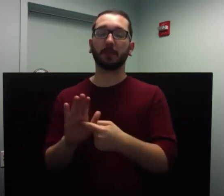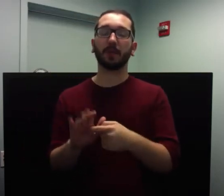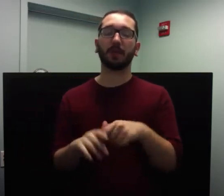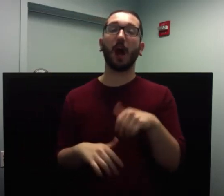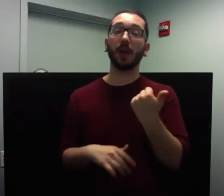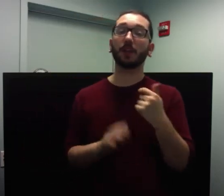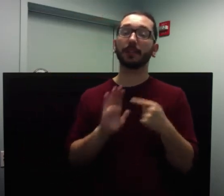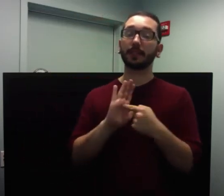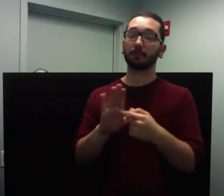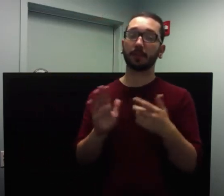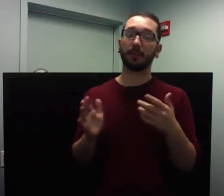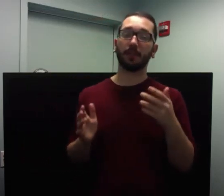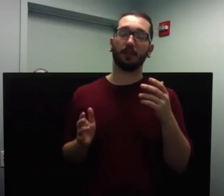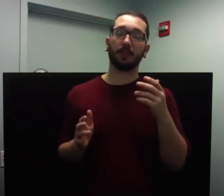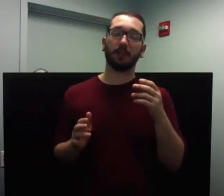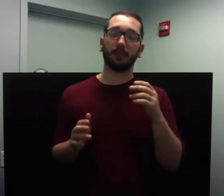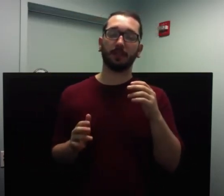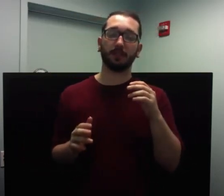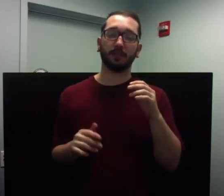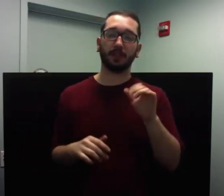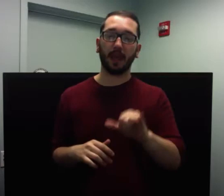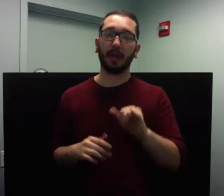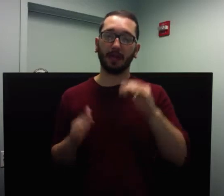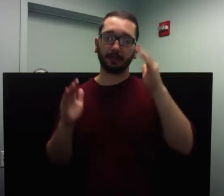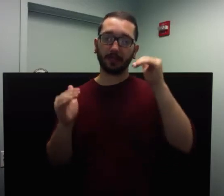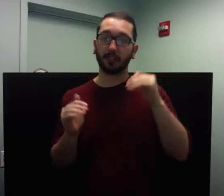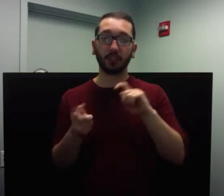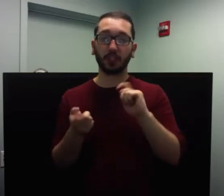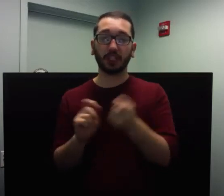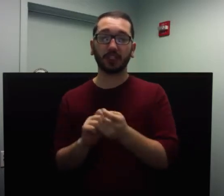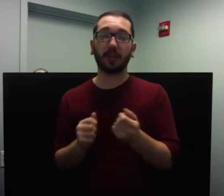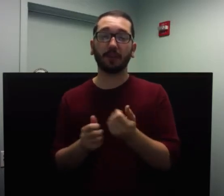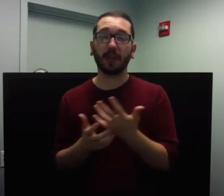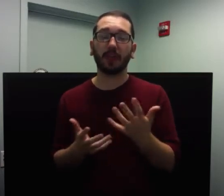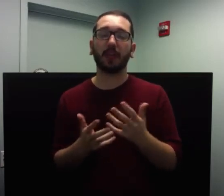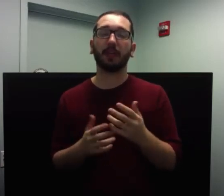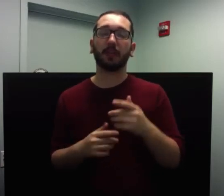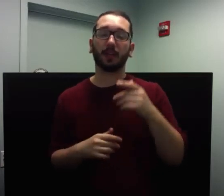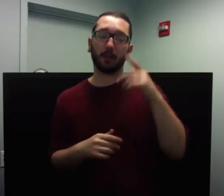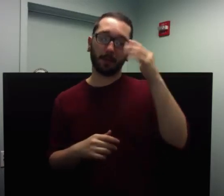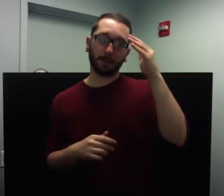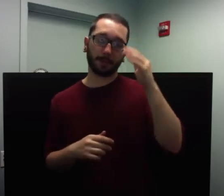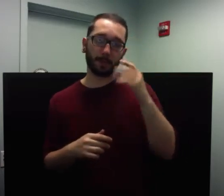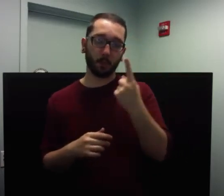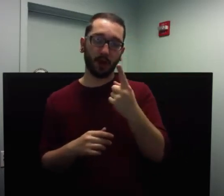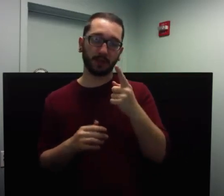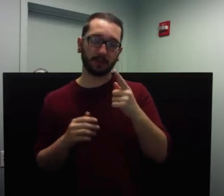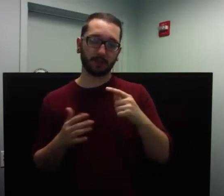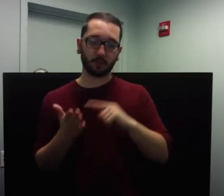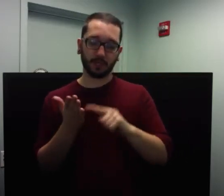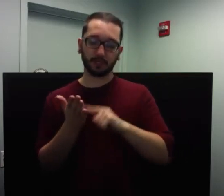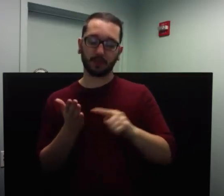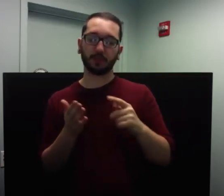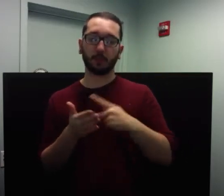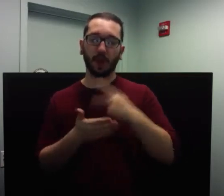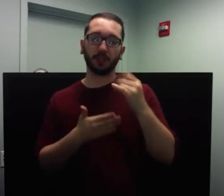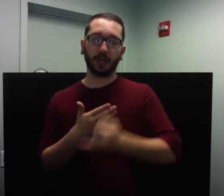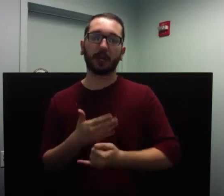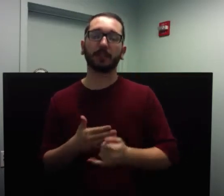events was shown in a research project conducted in San Francisco. Three teachers had been brought into the principal's